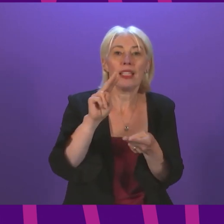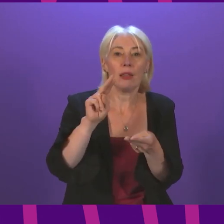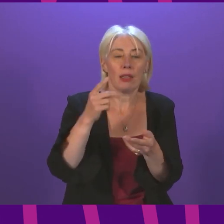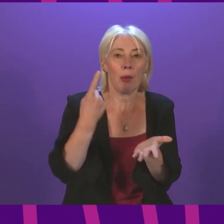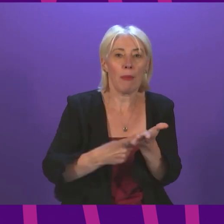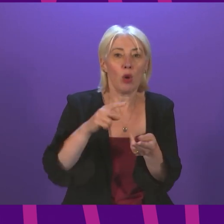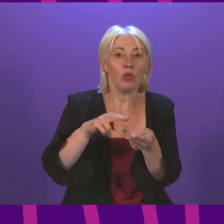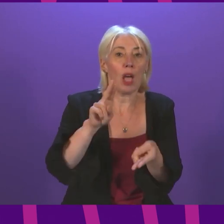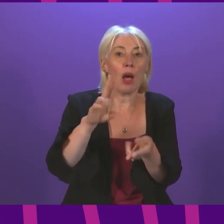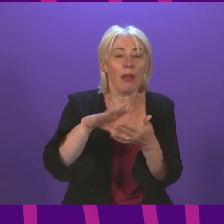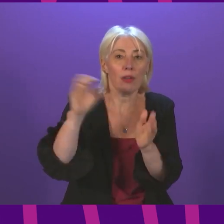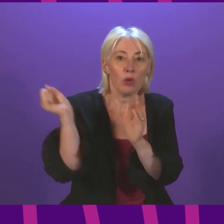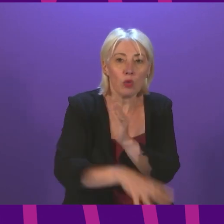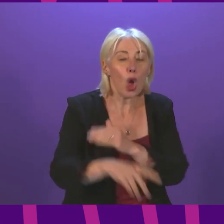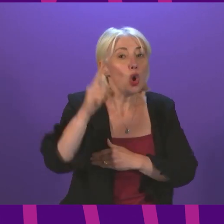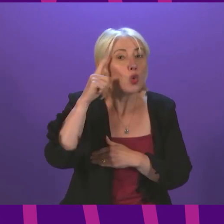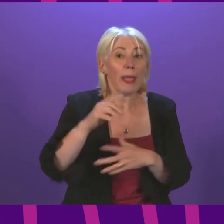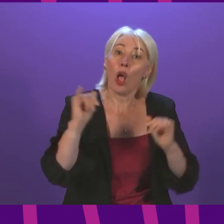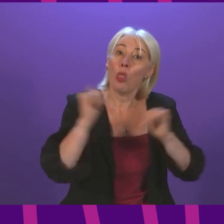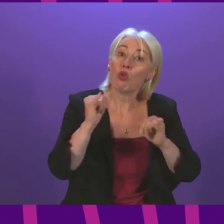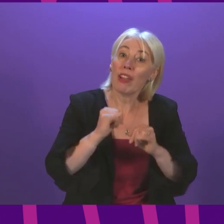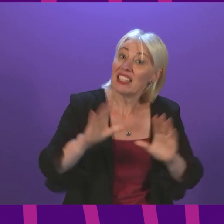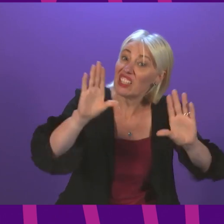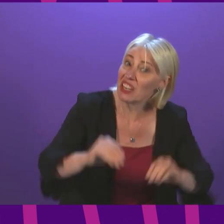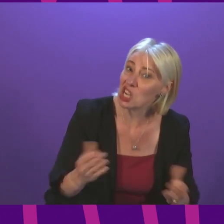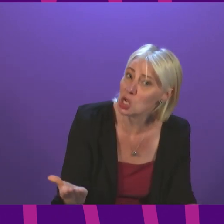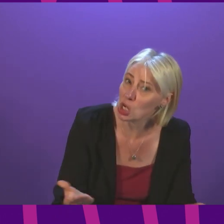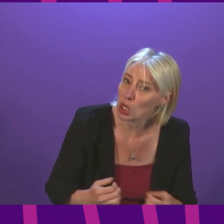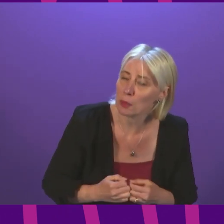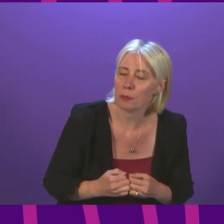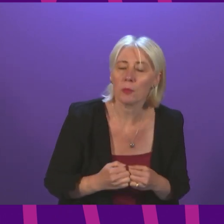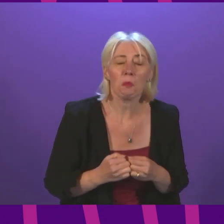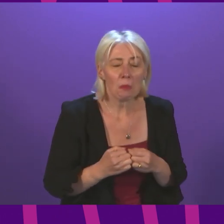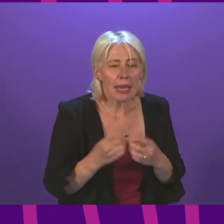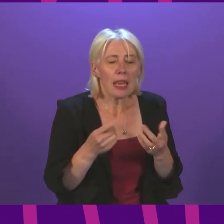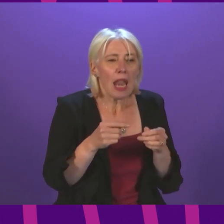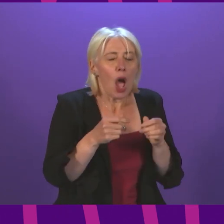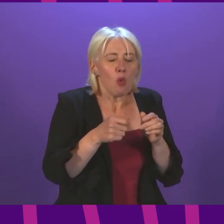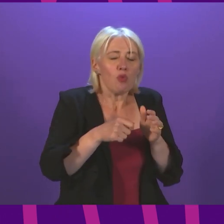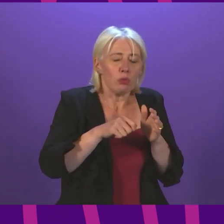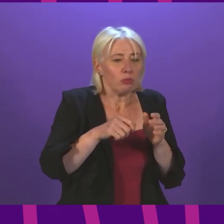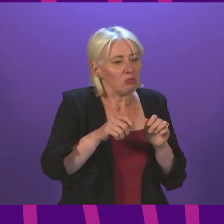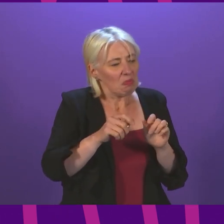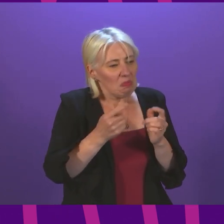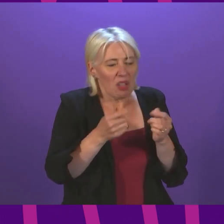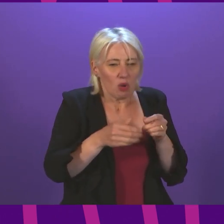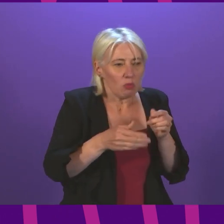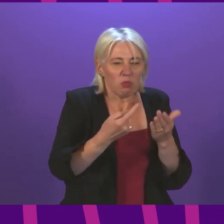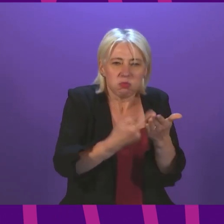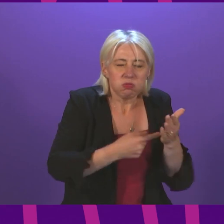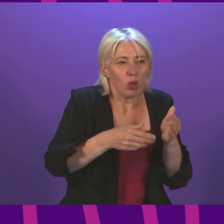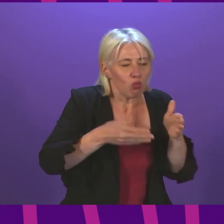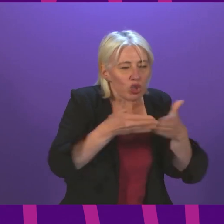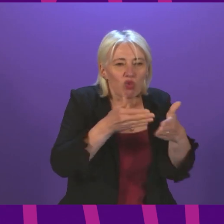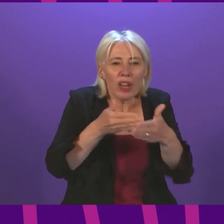crisis that we have faced is at an end? Well, I think as we now see restrictions lifted and the opening up of the economy, we need to make